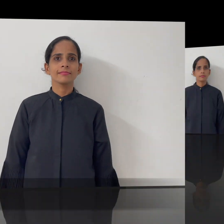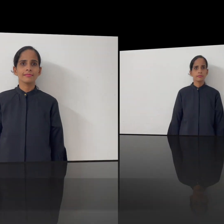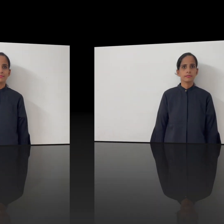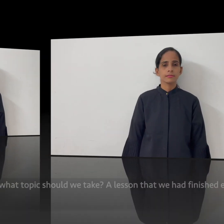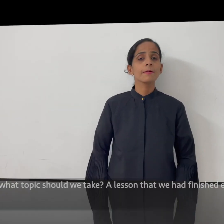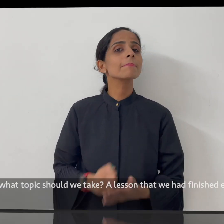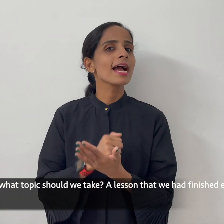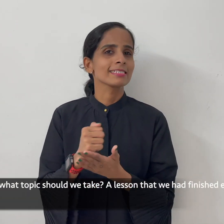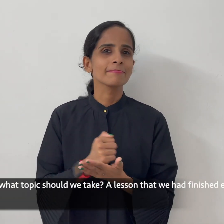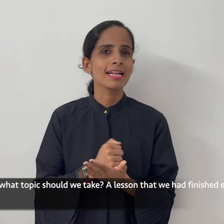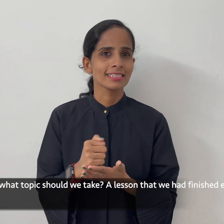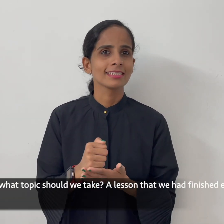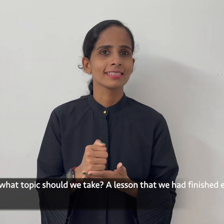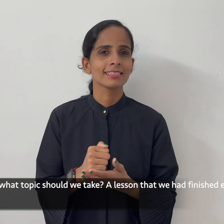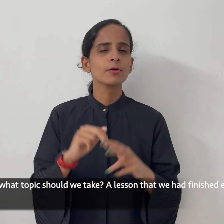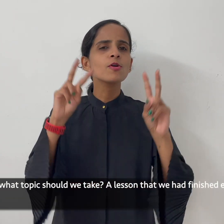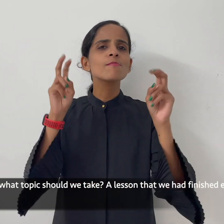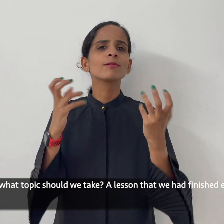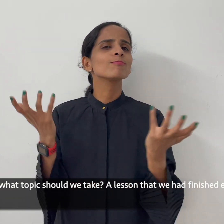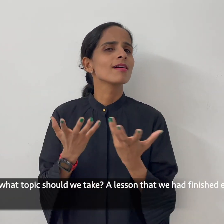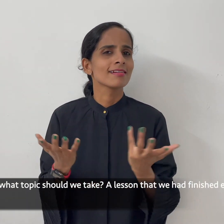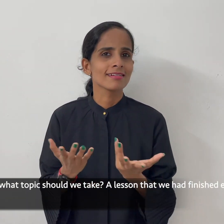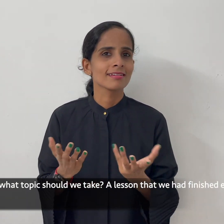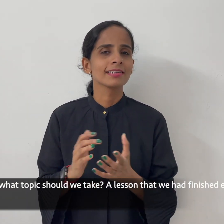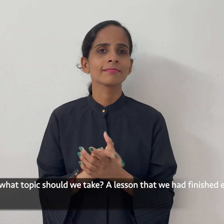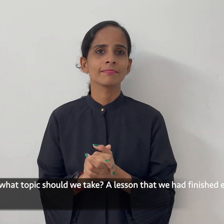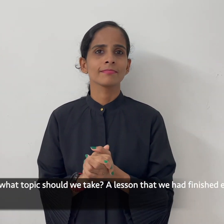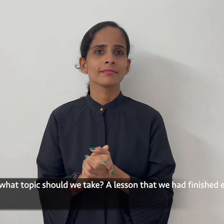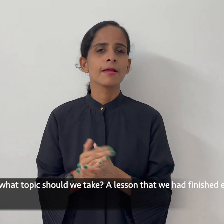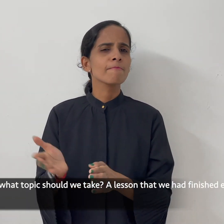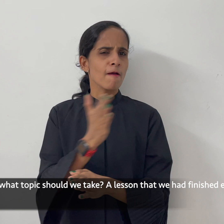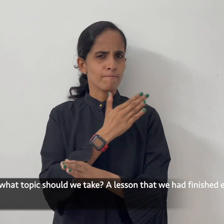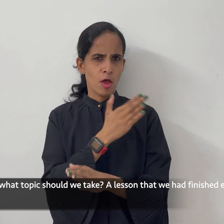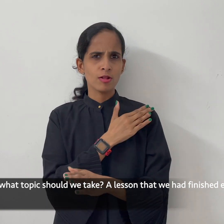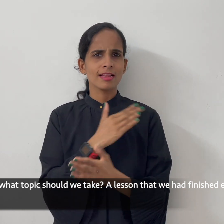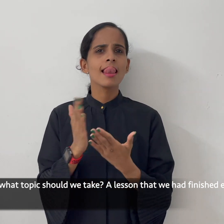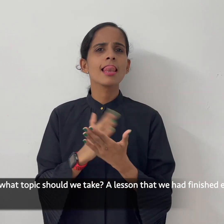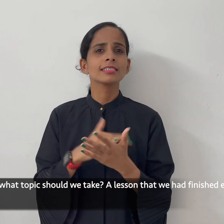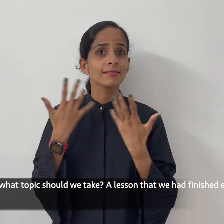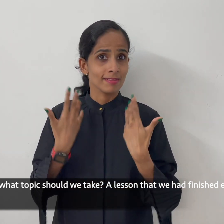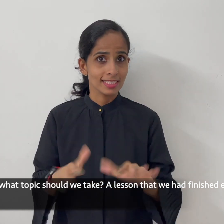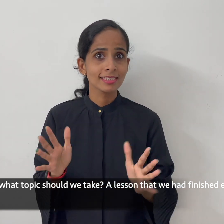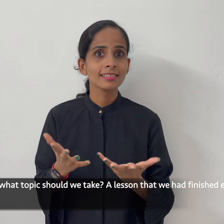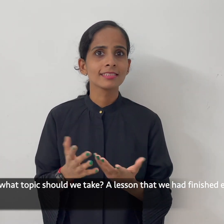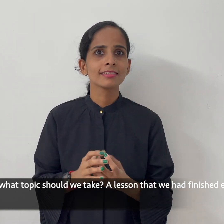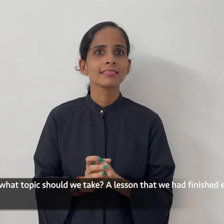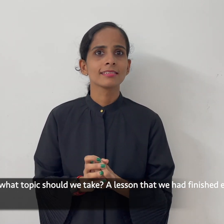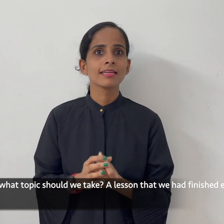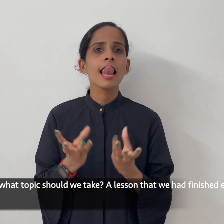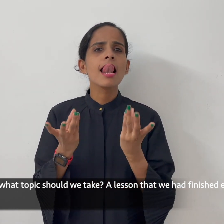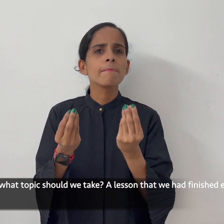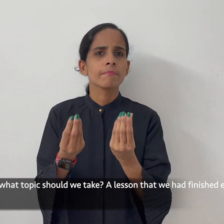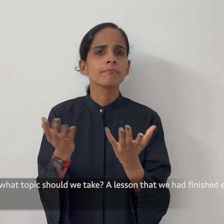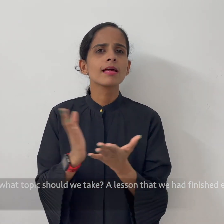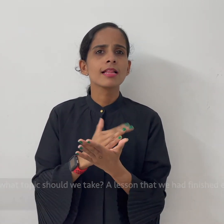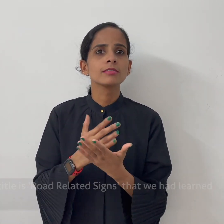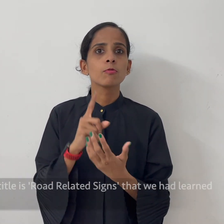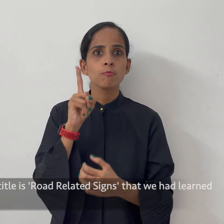for our practice session what topic should we take a lesson that we had finished earlier number